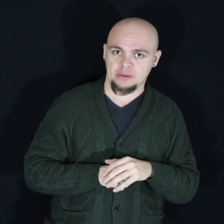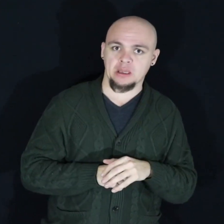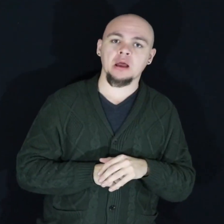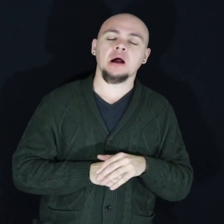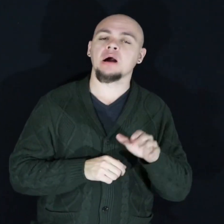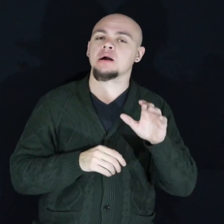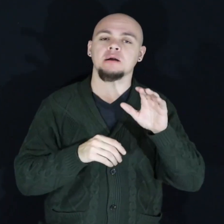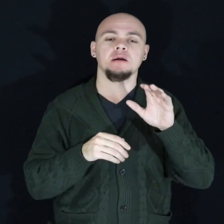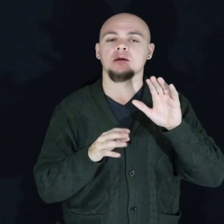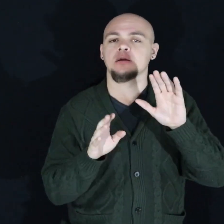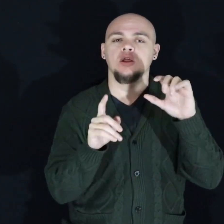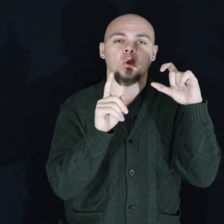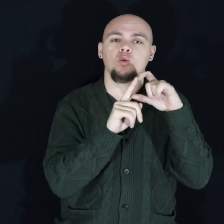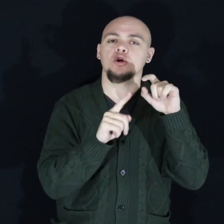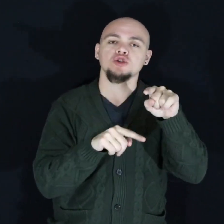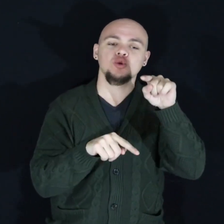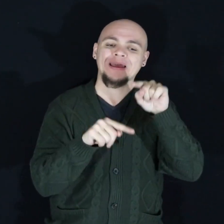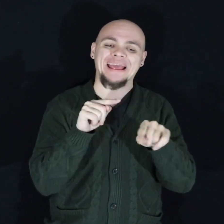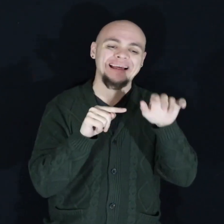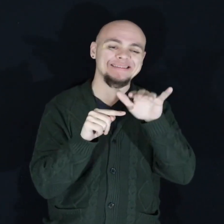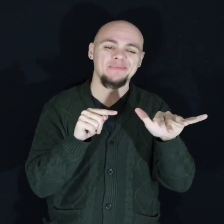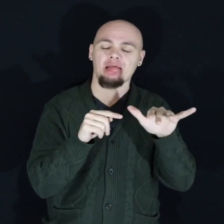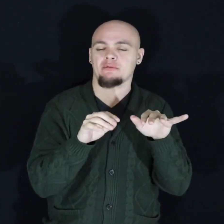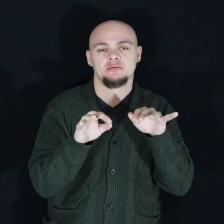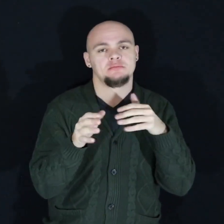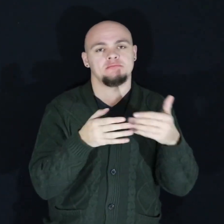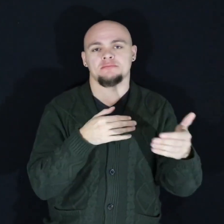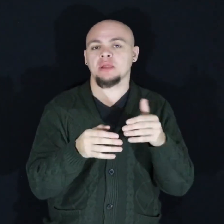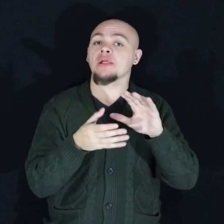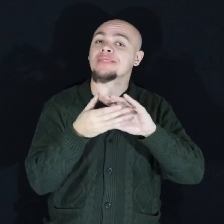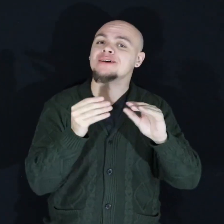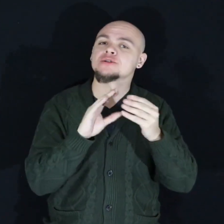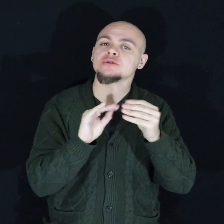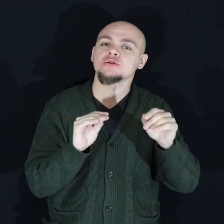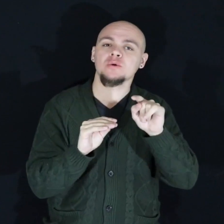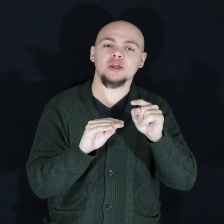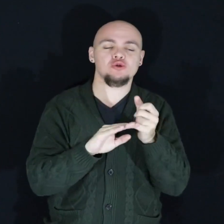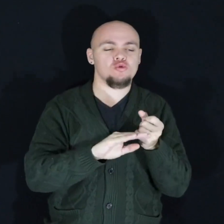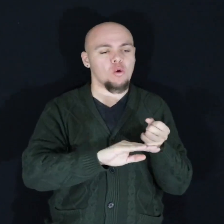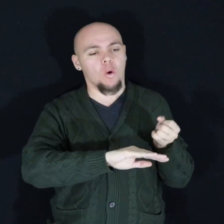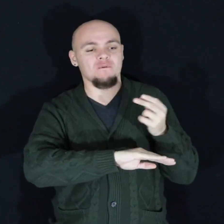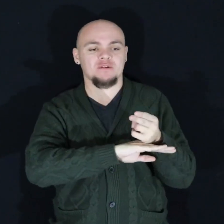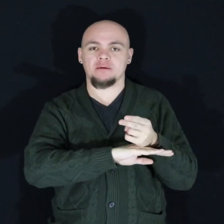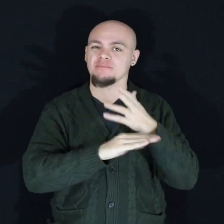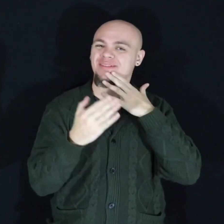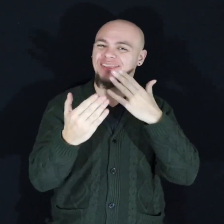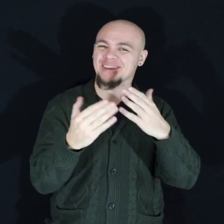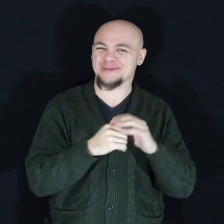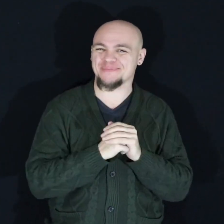not about the words you cannot spell but the stories you overcome thank you